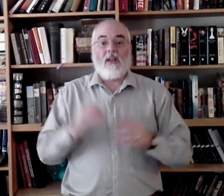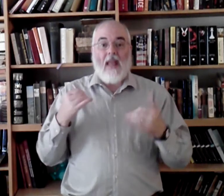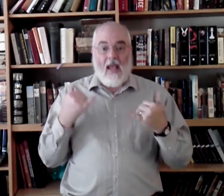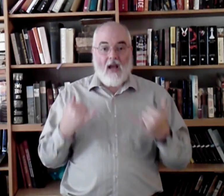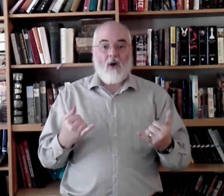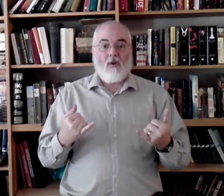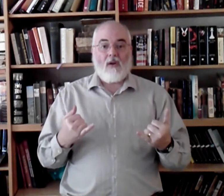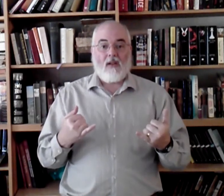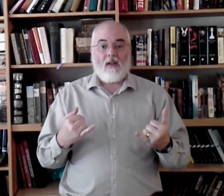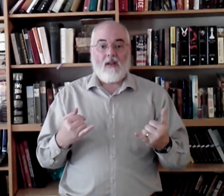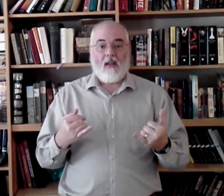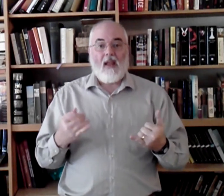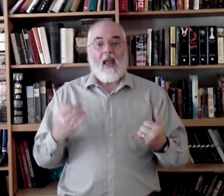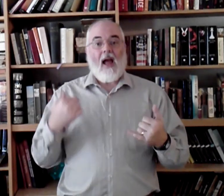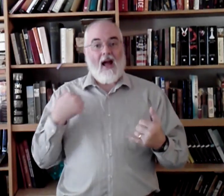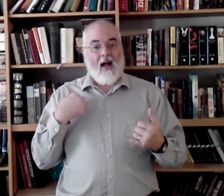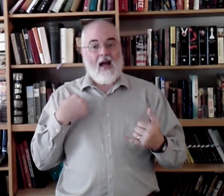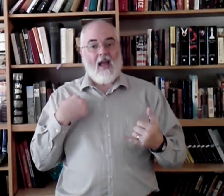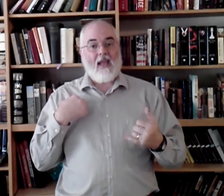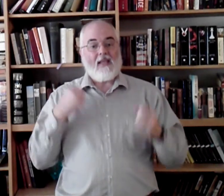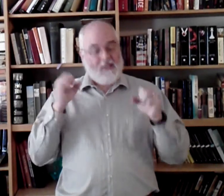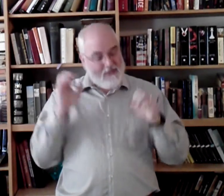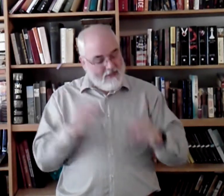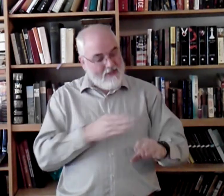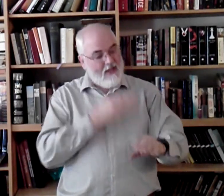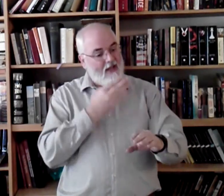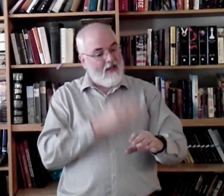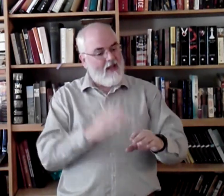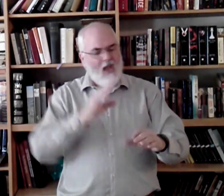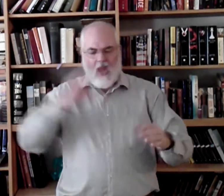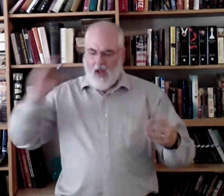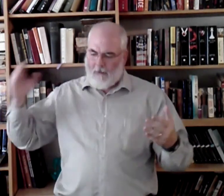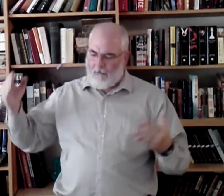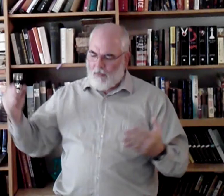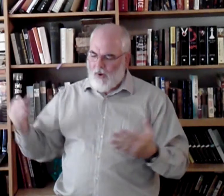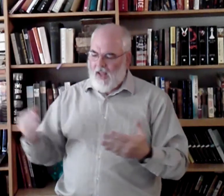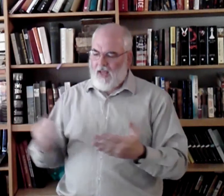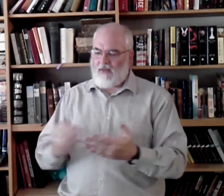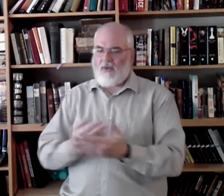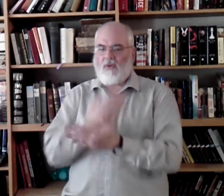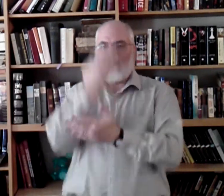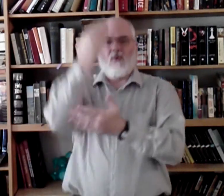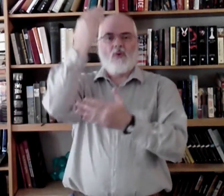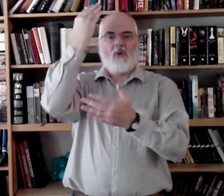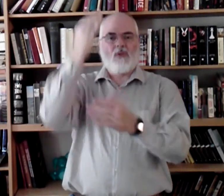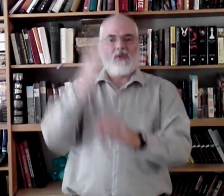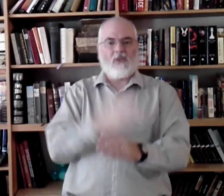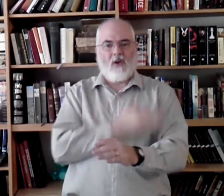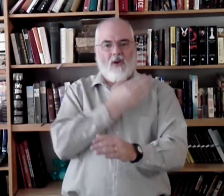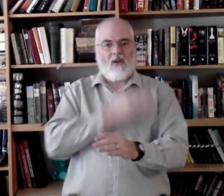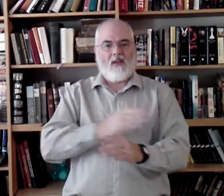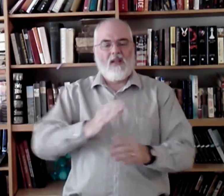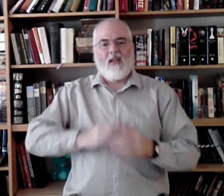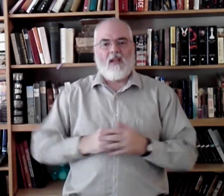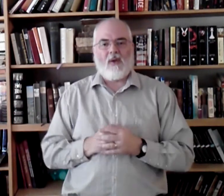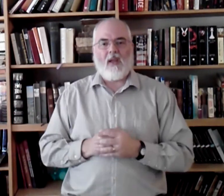now, I sing a brand new song. Okay?